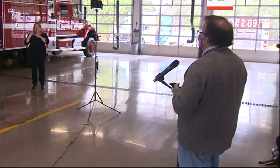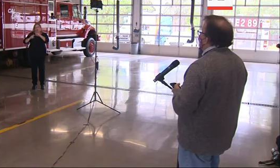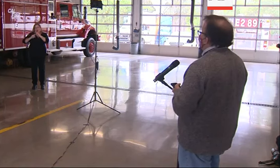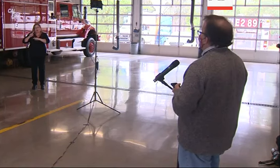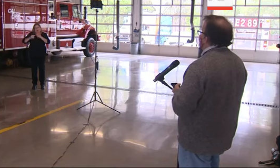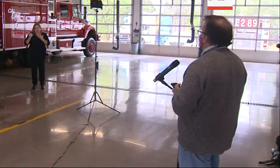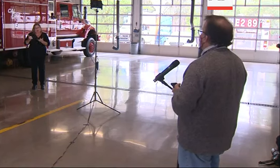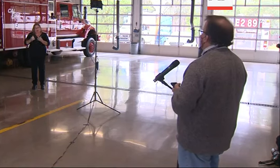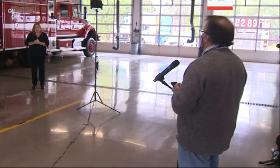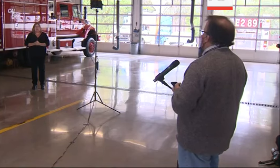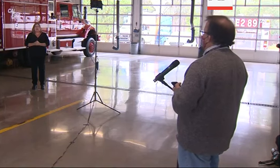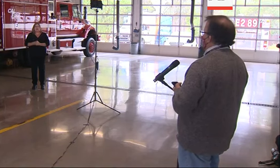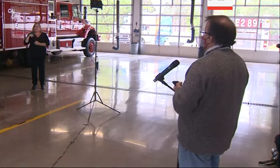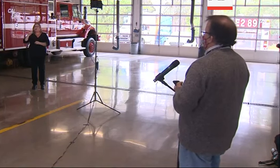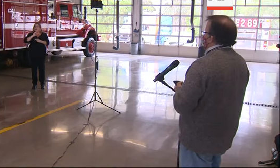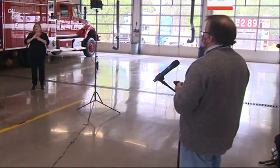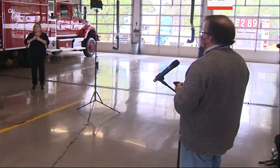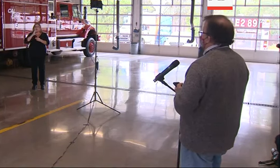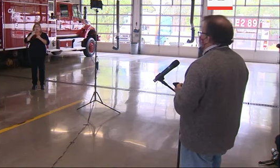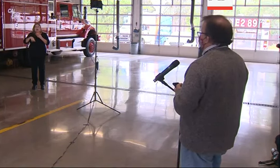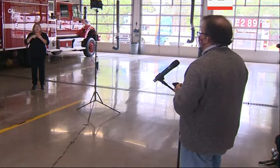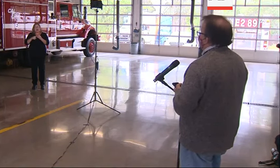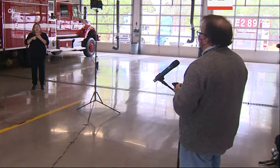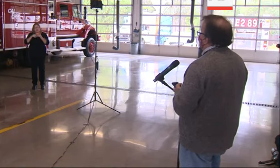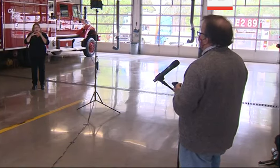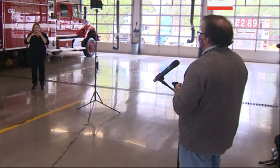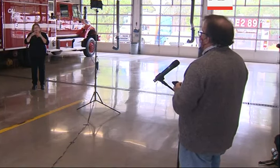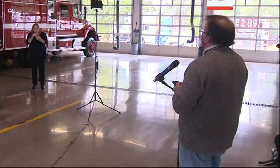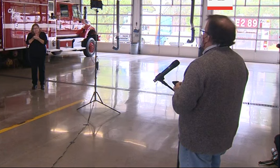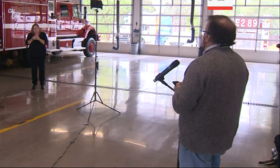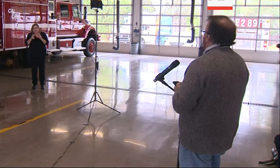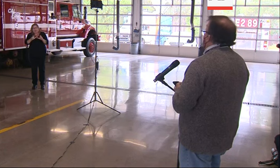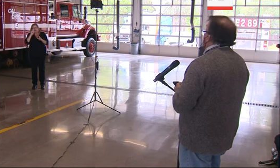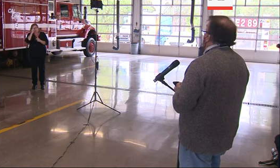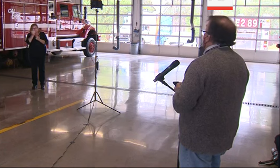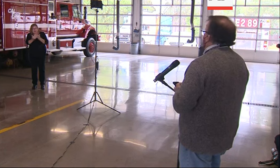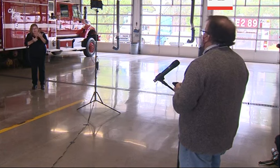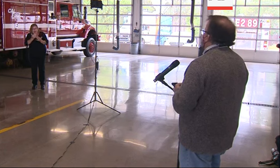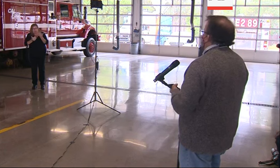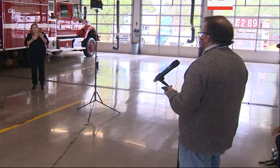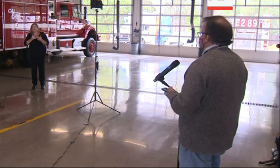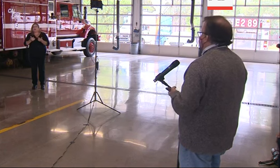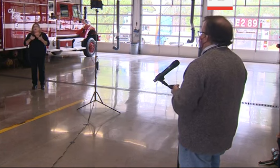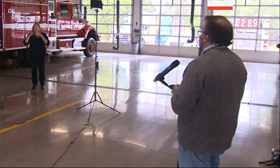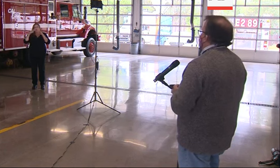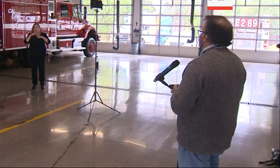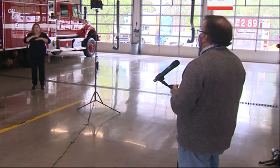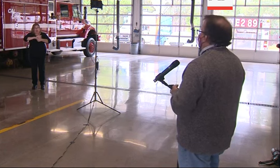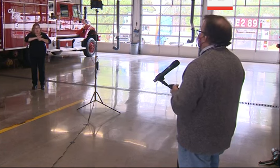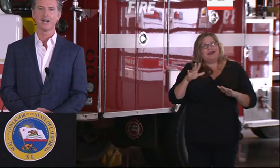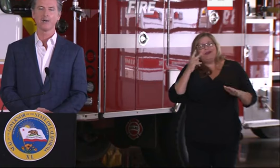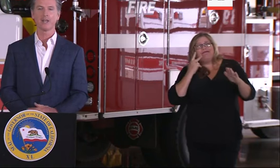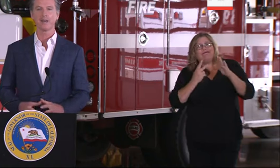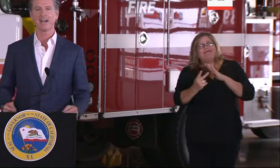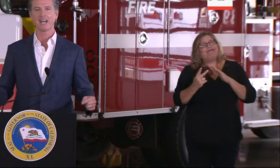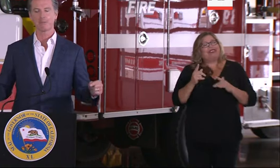Curious, you talked about the priority of funding fire response and coronavirus response. There's got to be a balance, as you know, with the